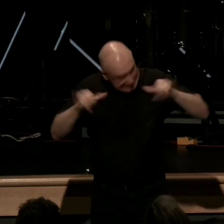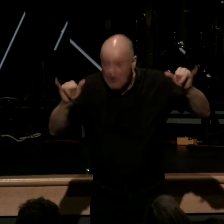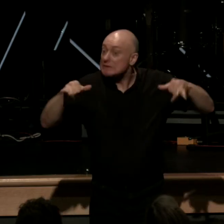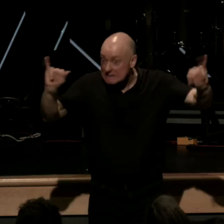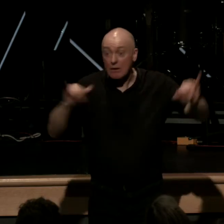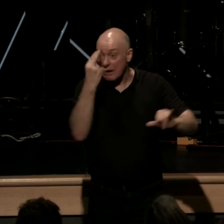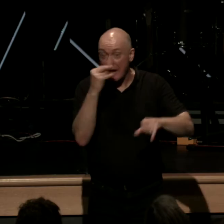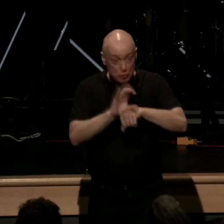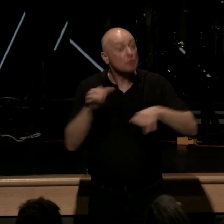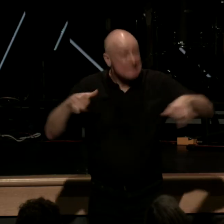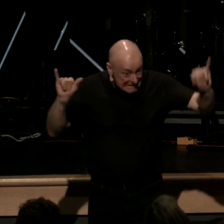church believes today